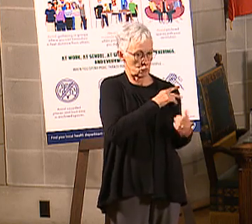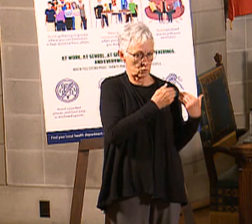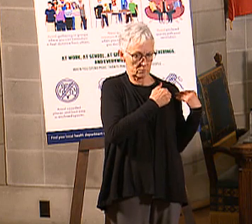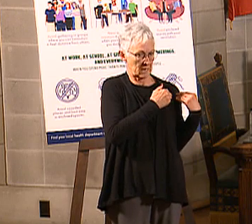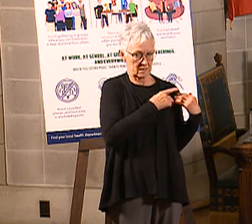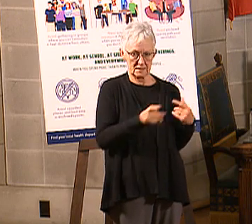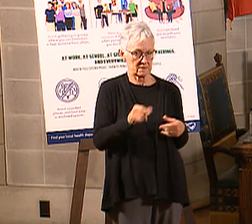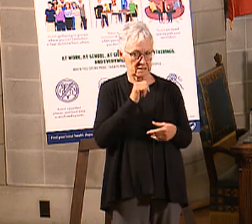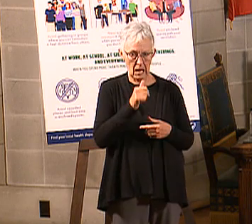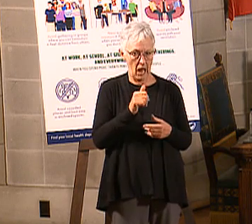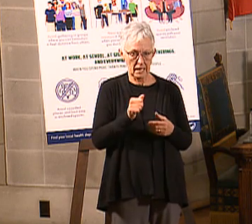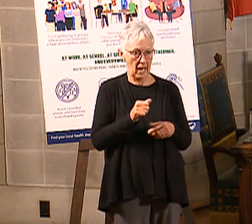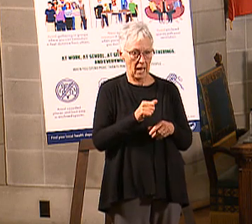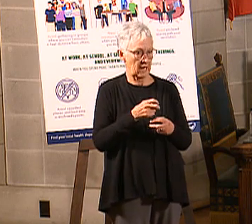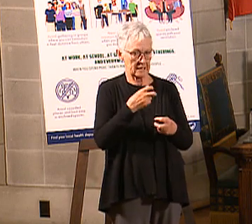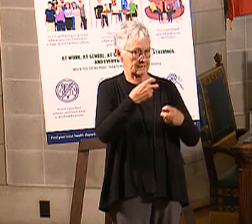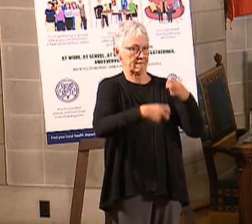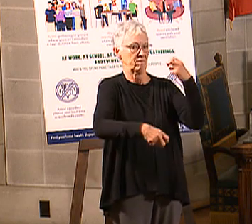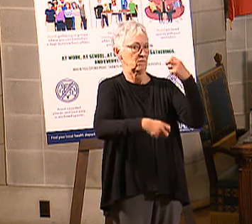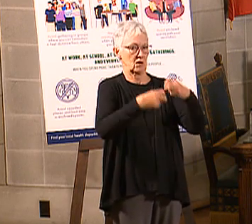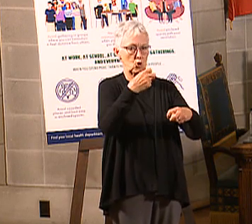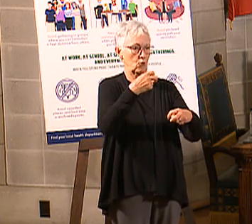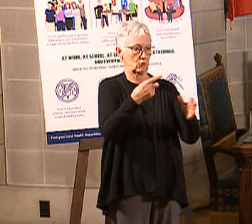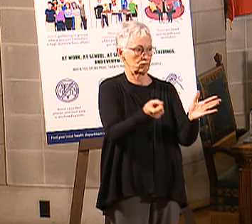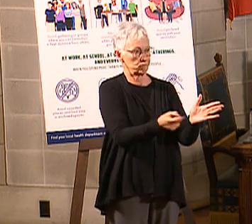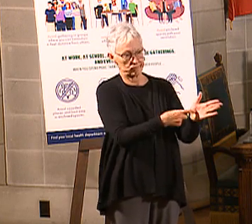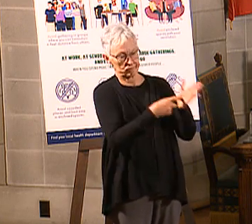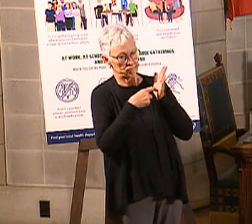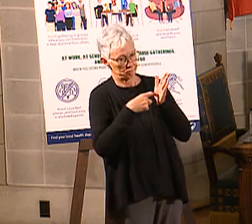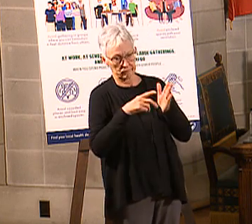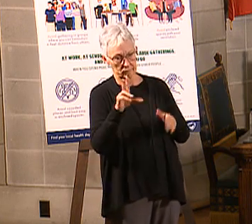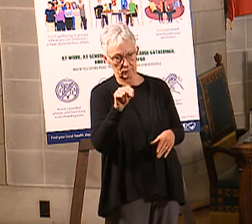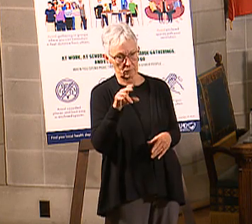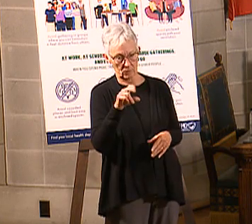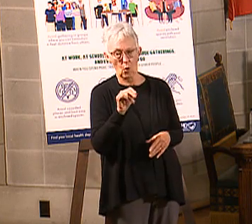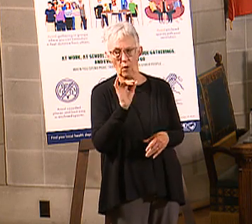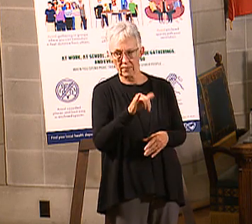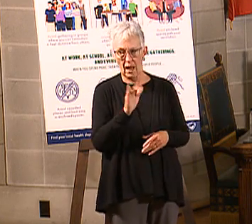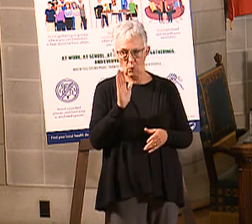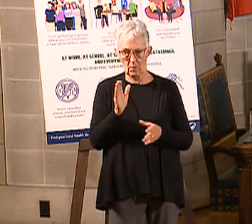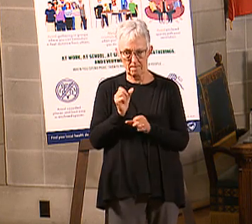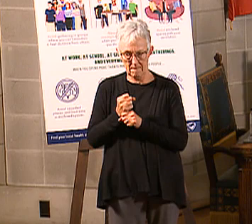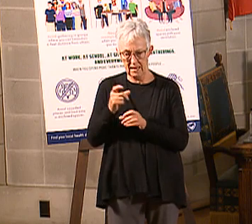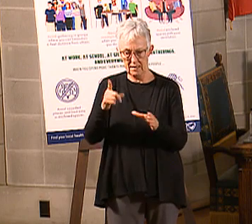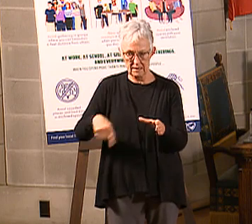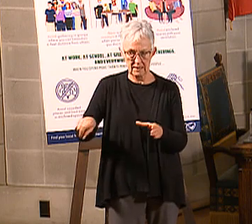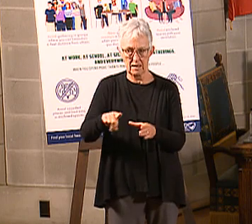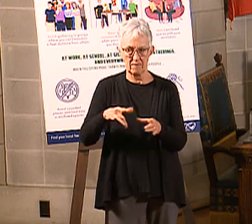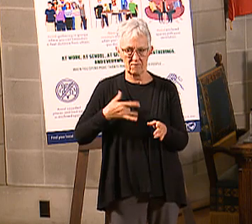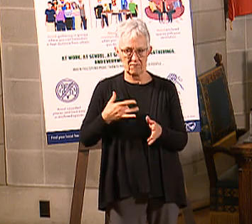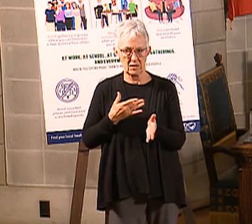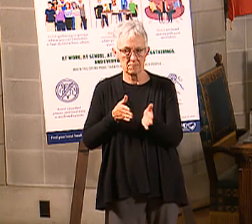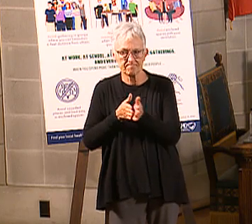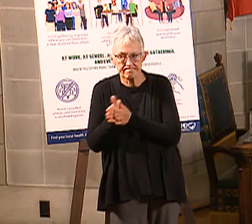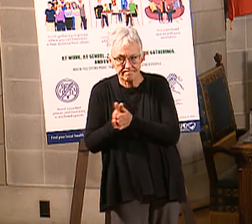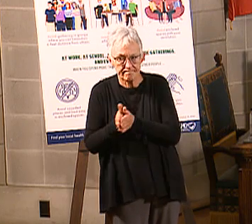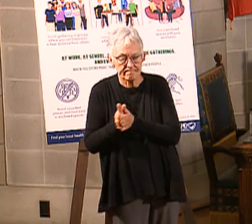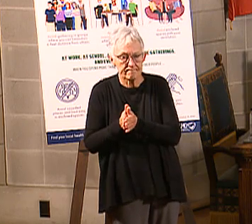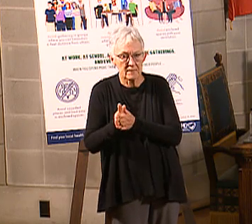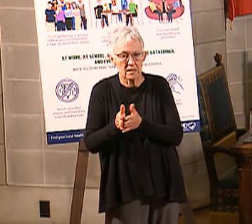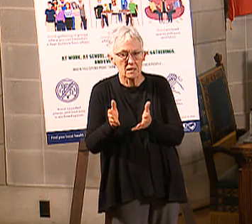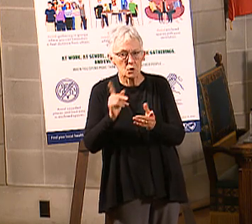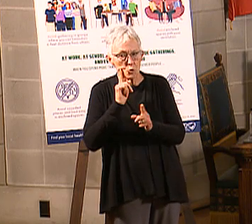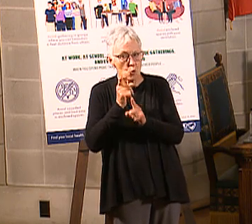qualification. There's sorts of things that allow, that incentivize even individuals to participate in achieving their better health.